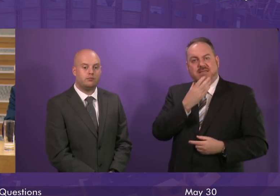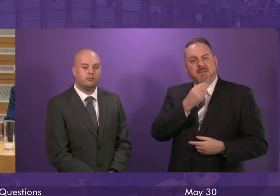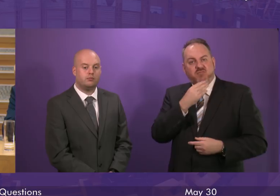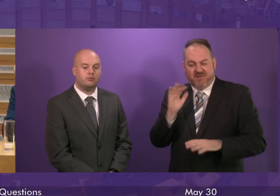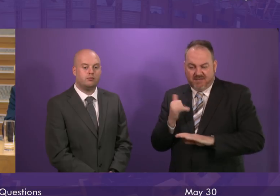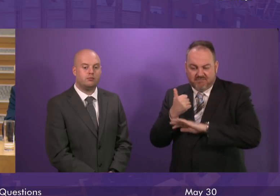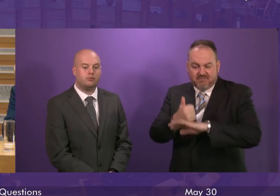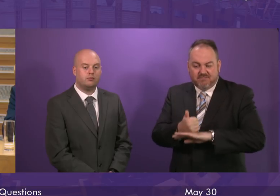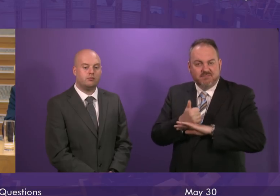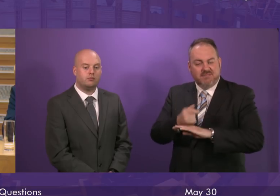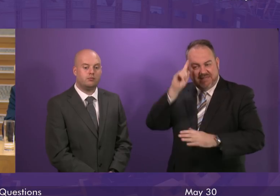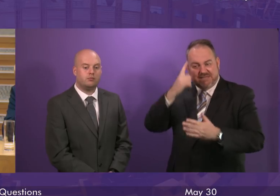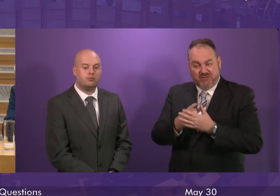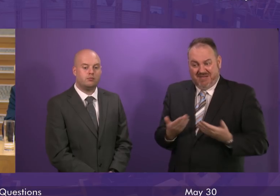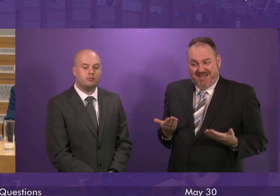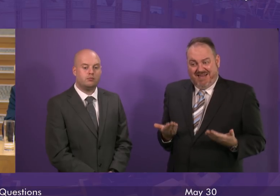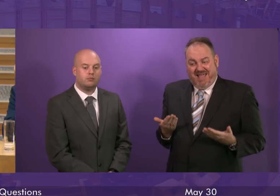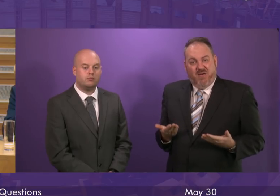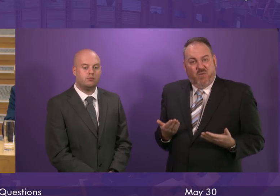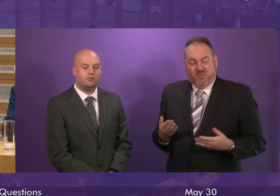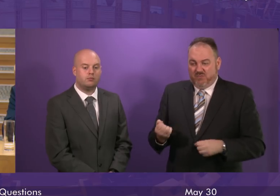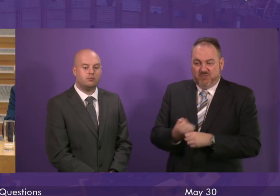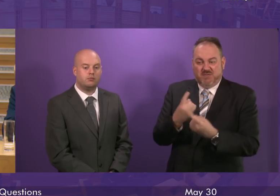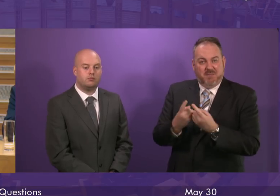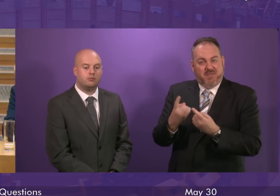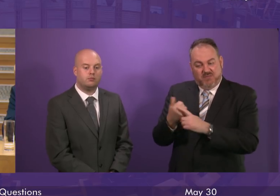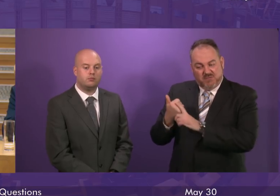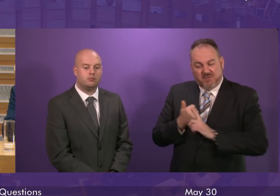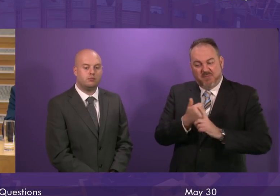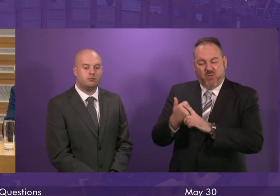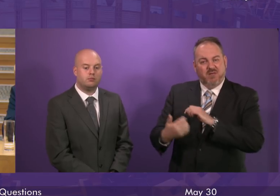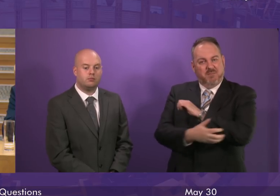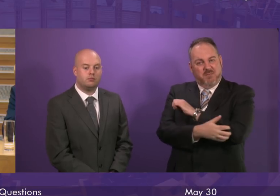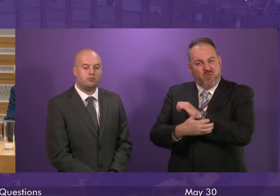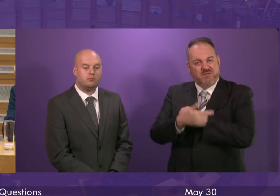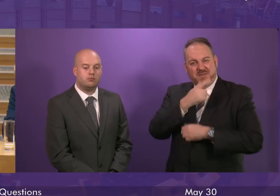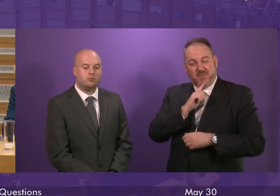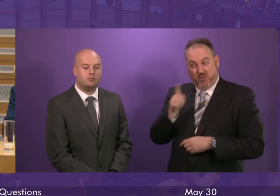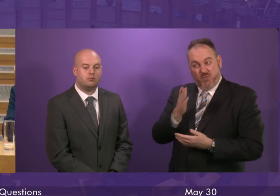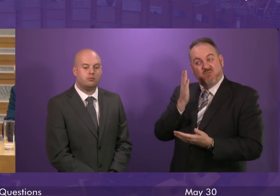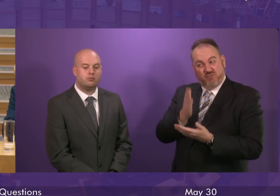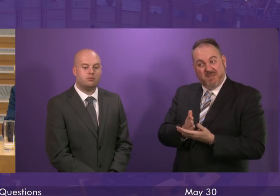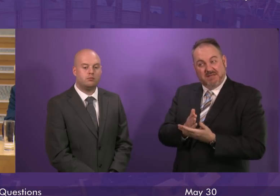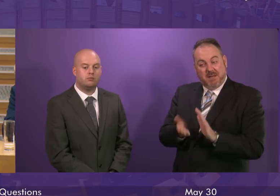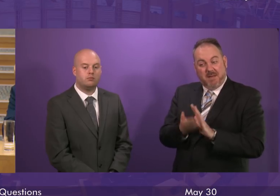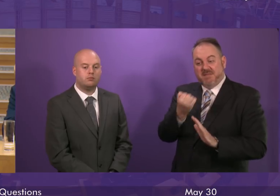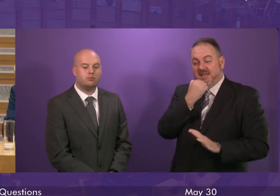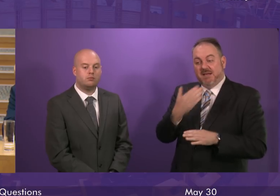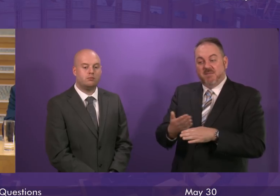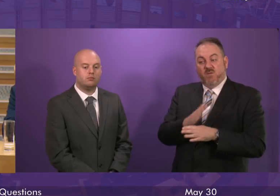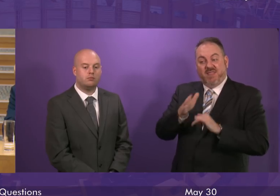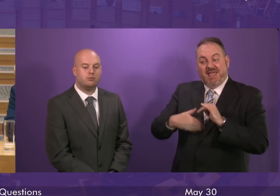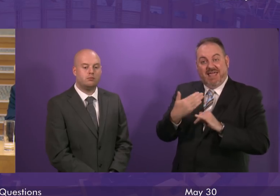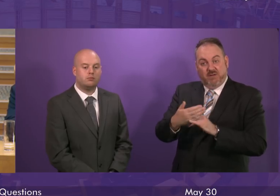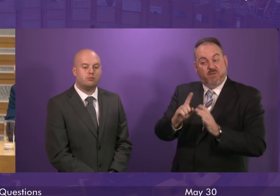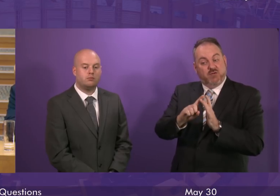put in place? After all, in this chamber in March, can I remind the First Minister that she promised us an update before the end of